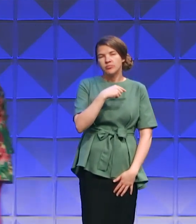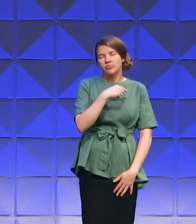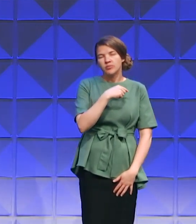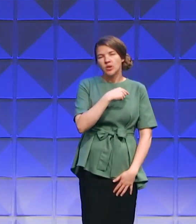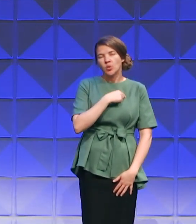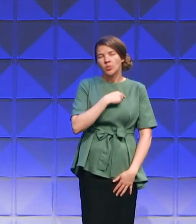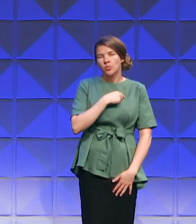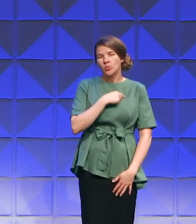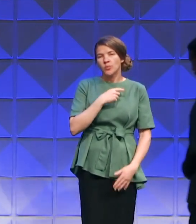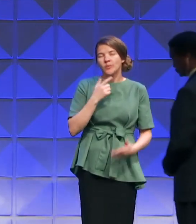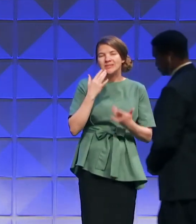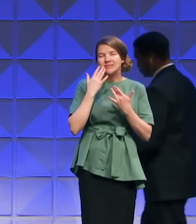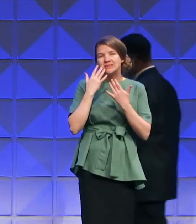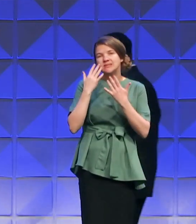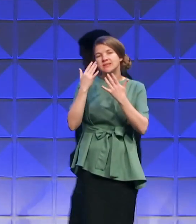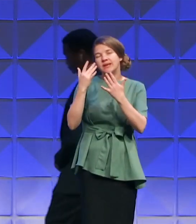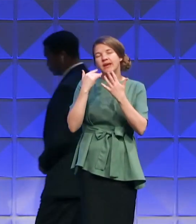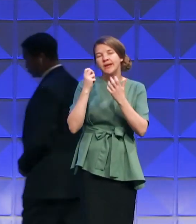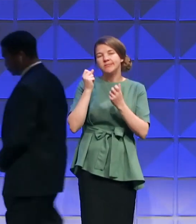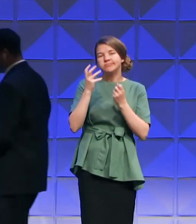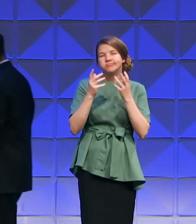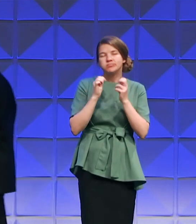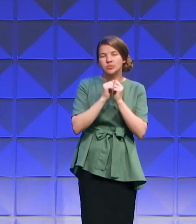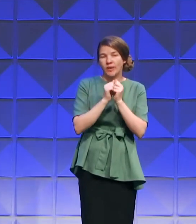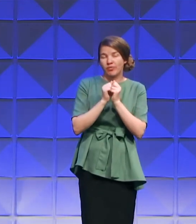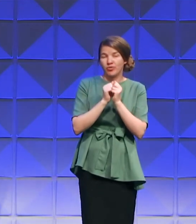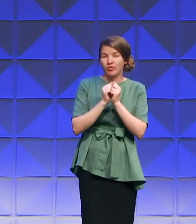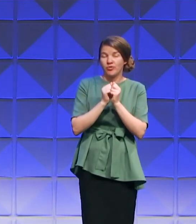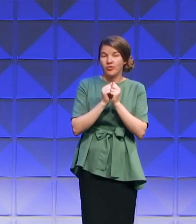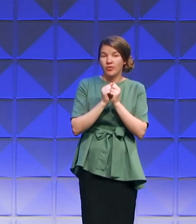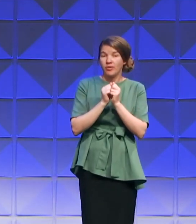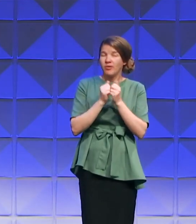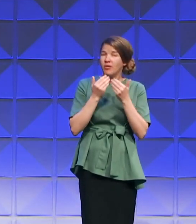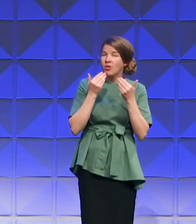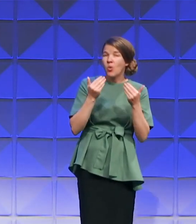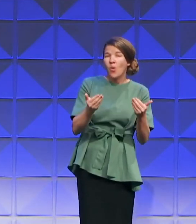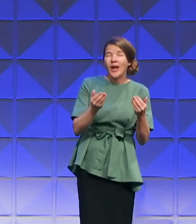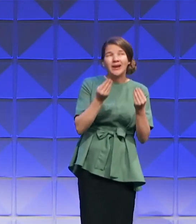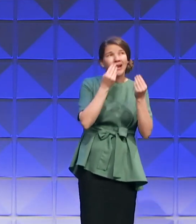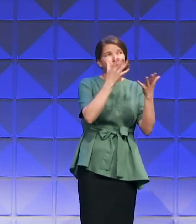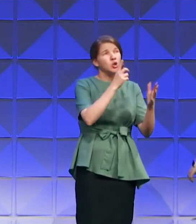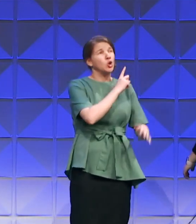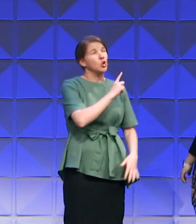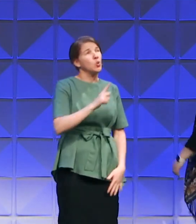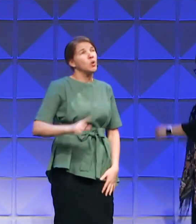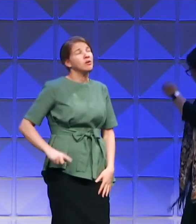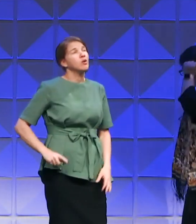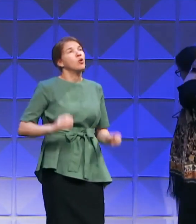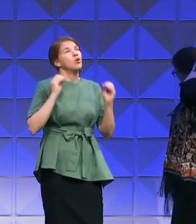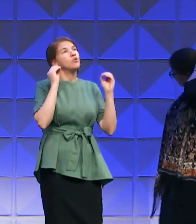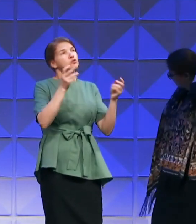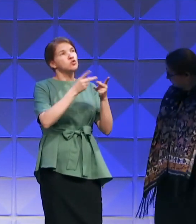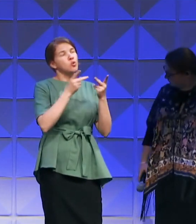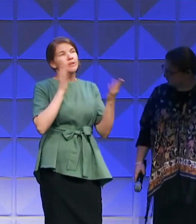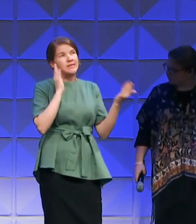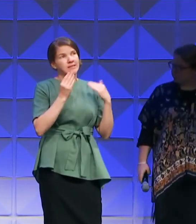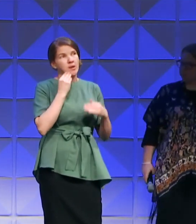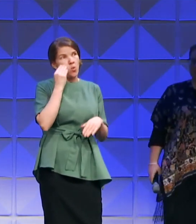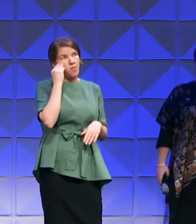and declare Lord there's no place like home and I'm staying home.